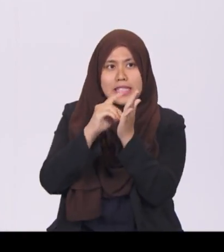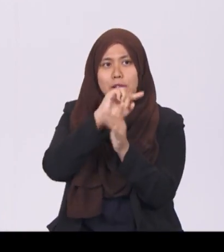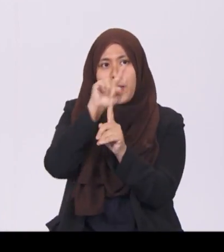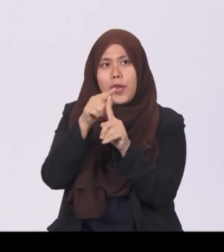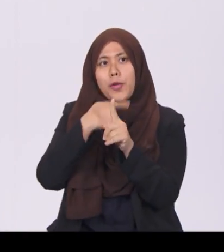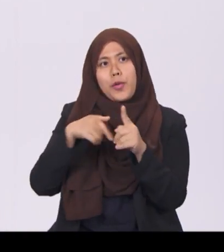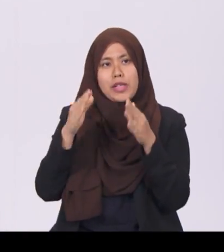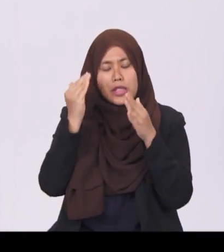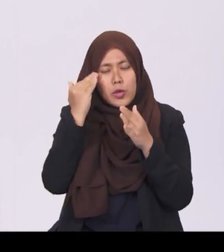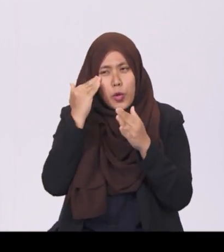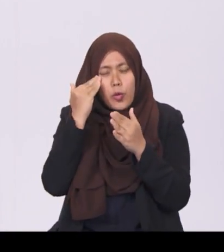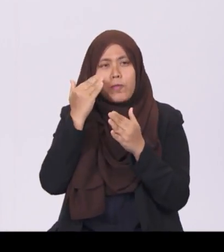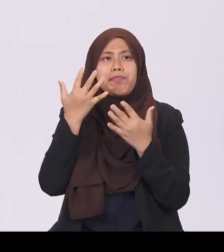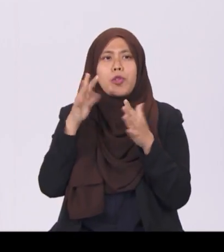the timing of the GST increase.